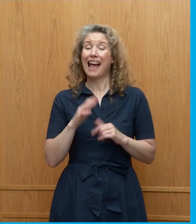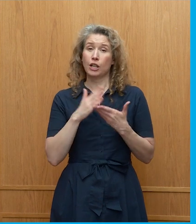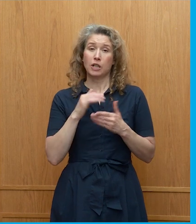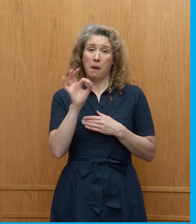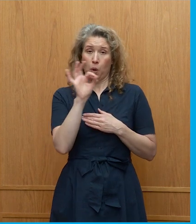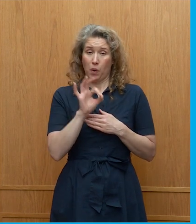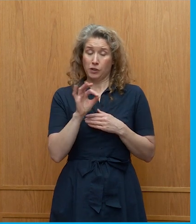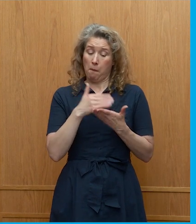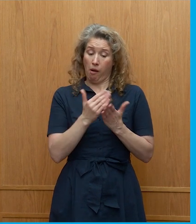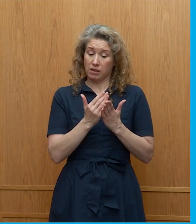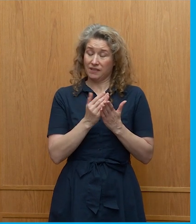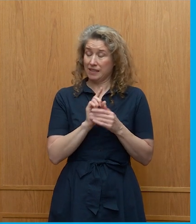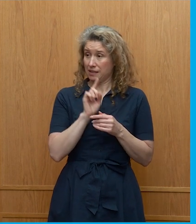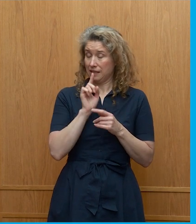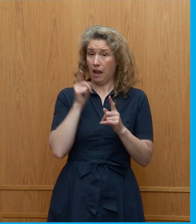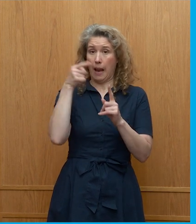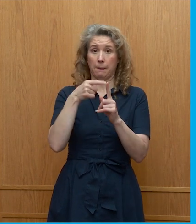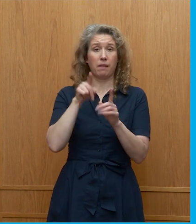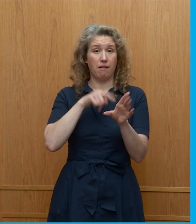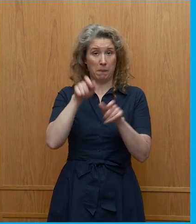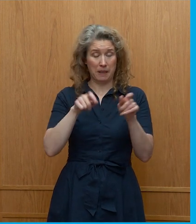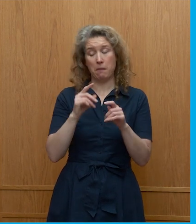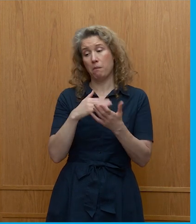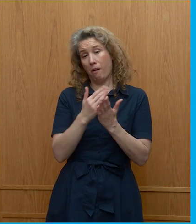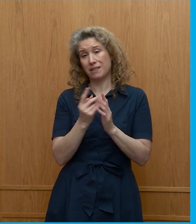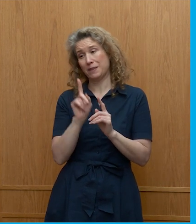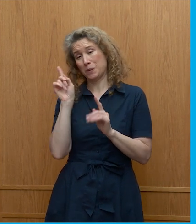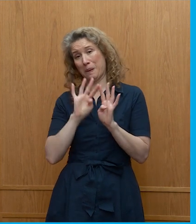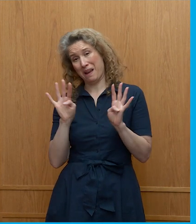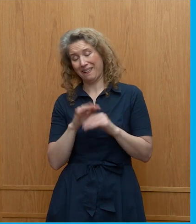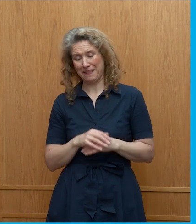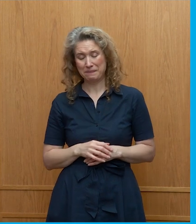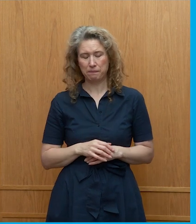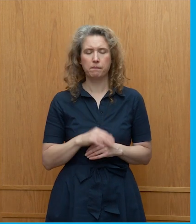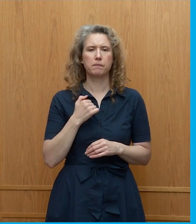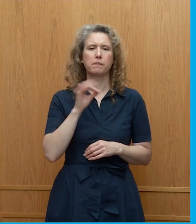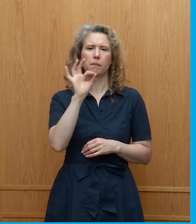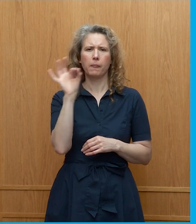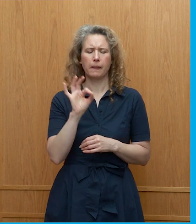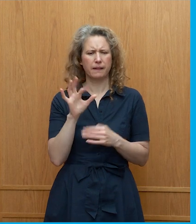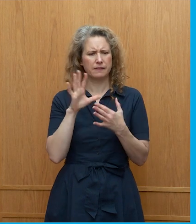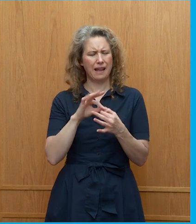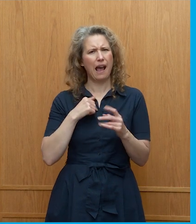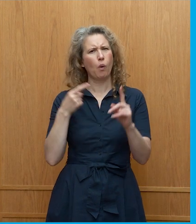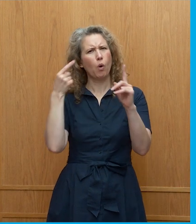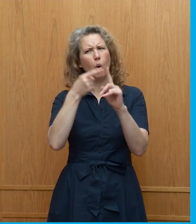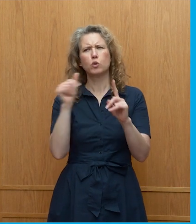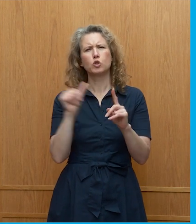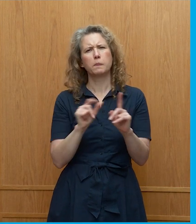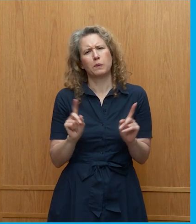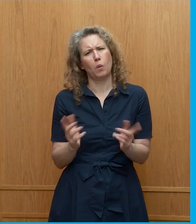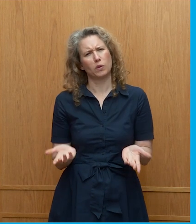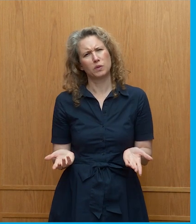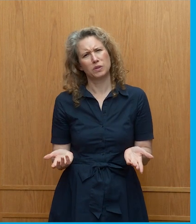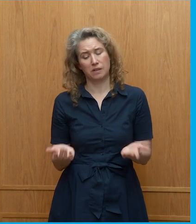back and part of it to the panel in front of us it the question's mostly about what our goal should be in this